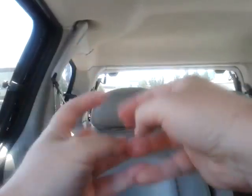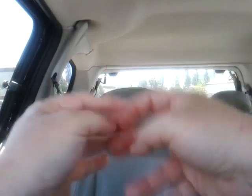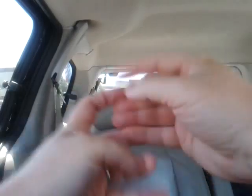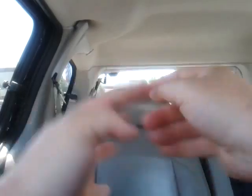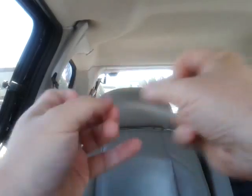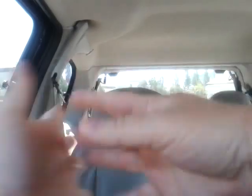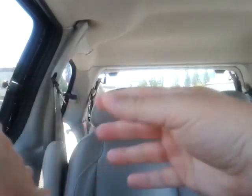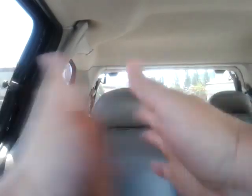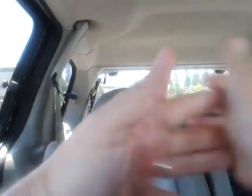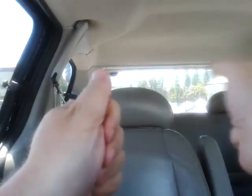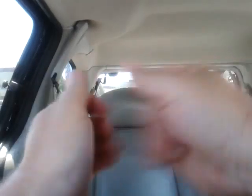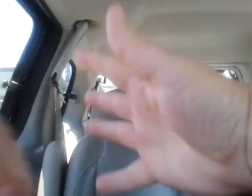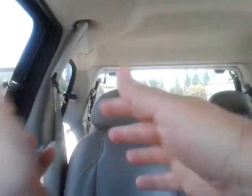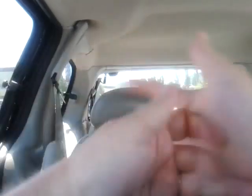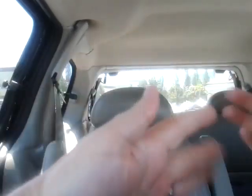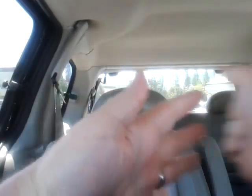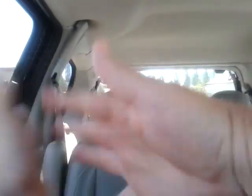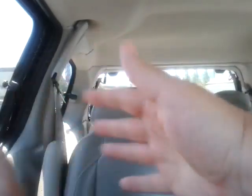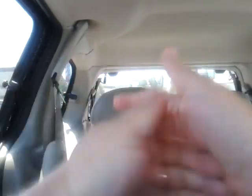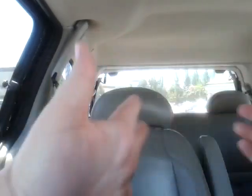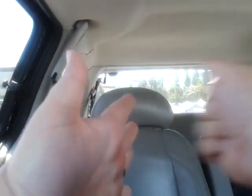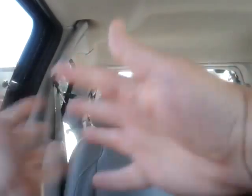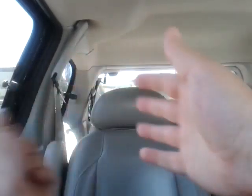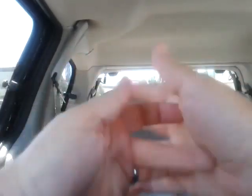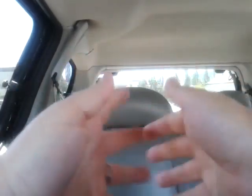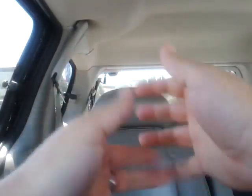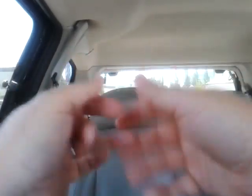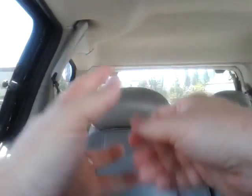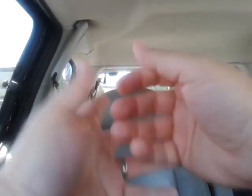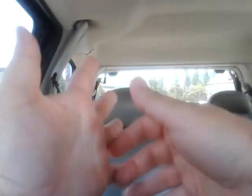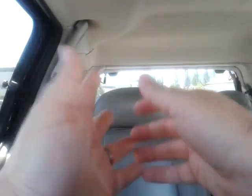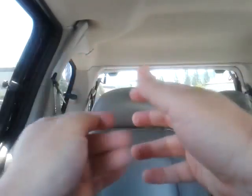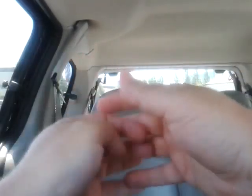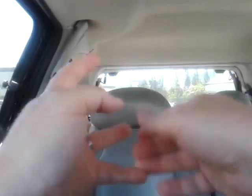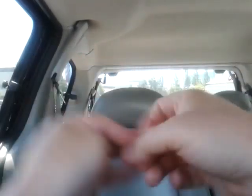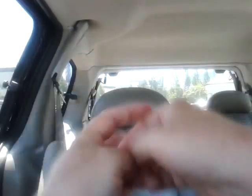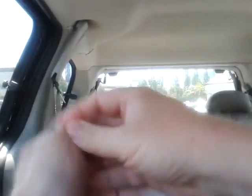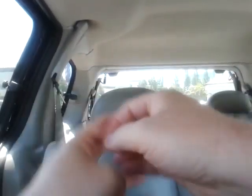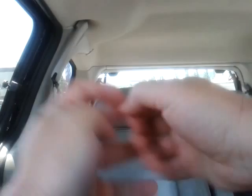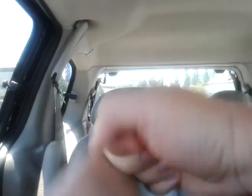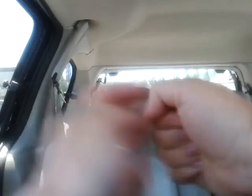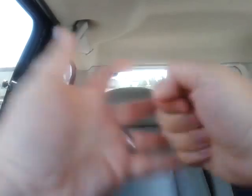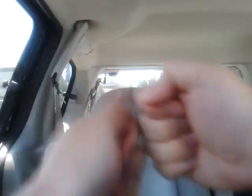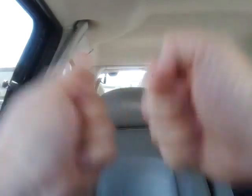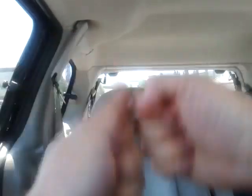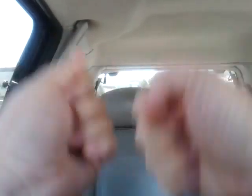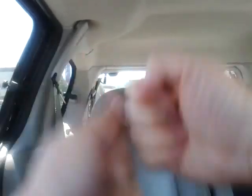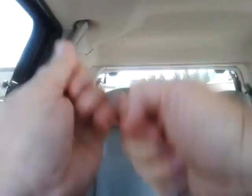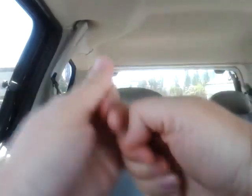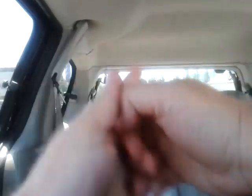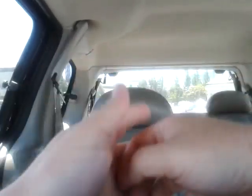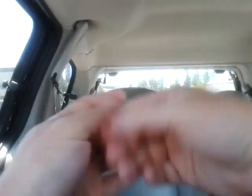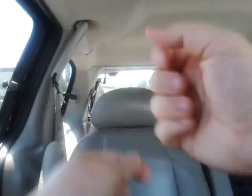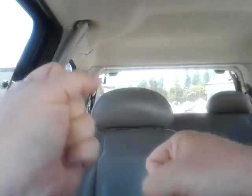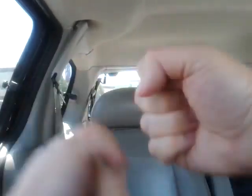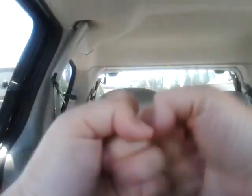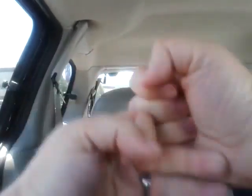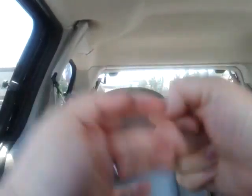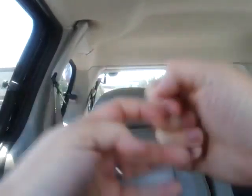Well there actually are atheists out there who believe abortion is wrong and the other atheists will just dig into them as much as they criticize Christians. And you don't want to get